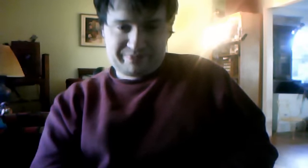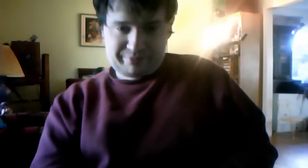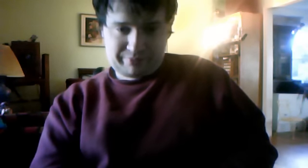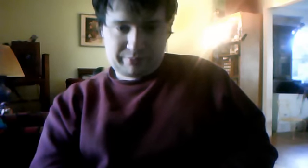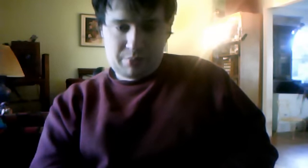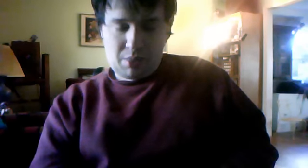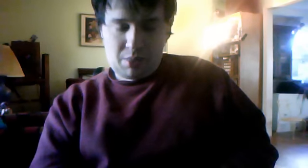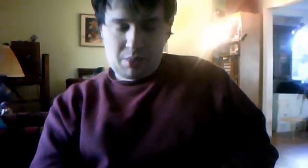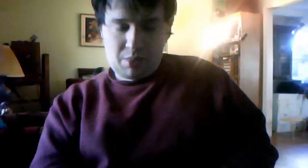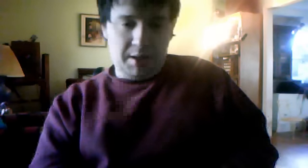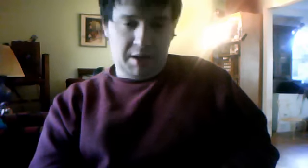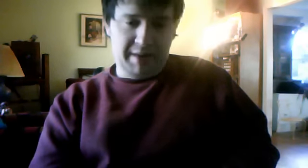alright,